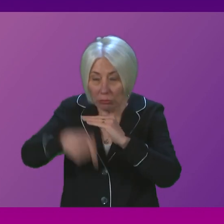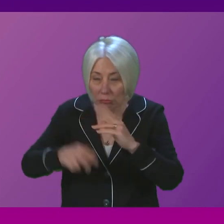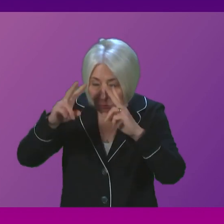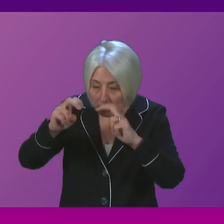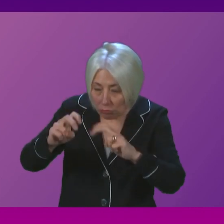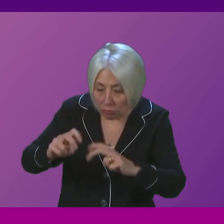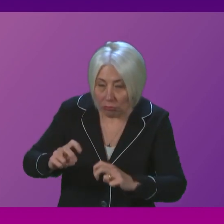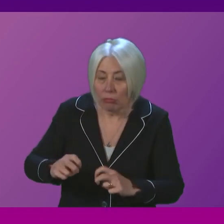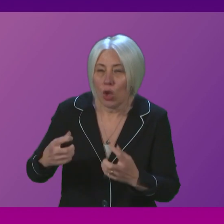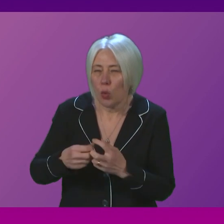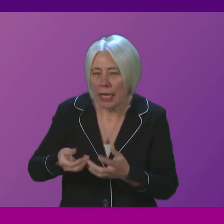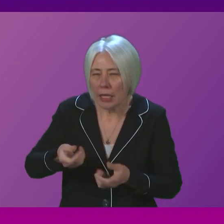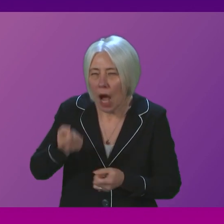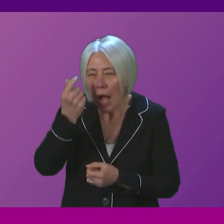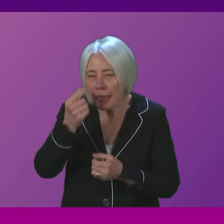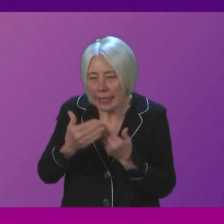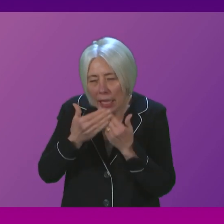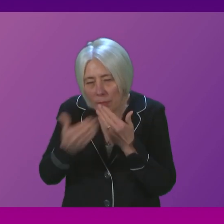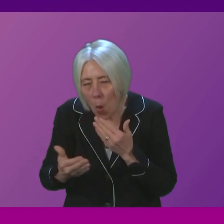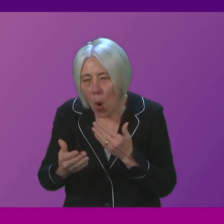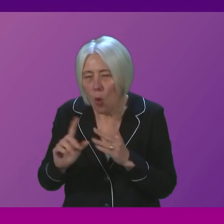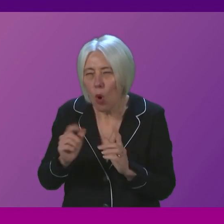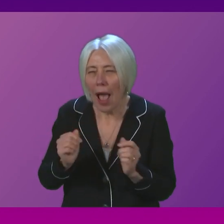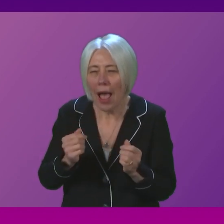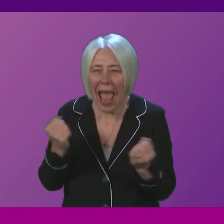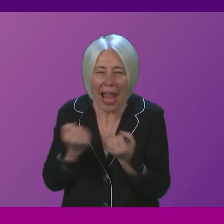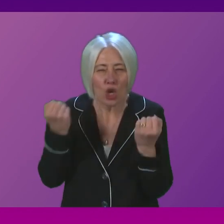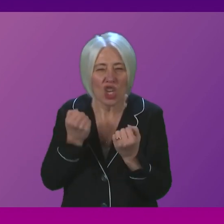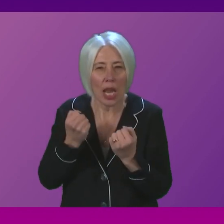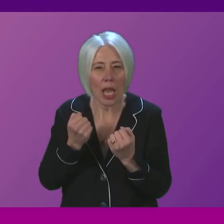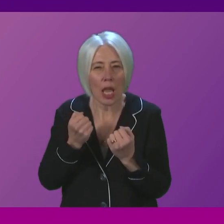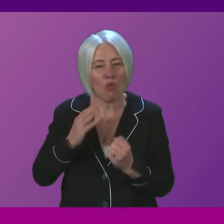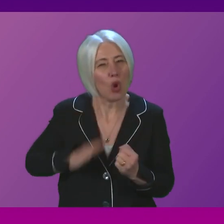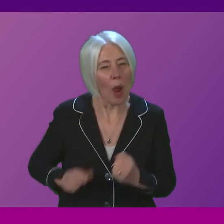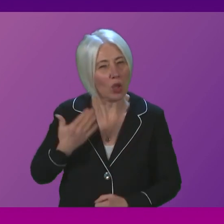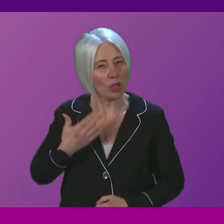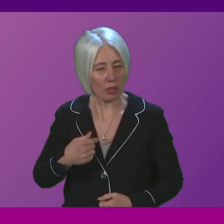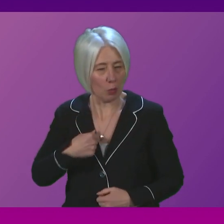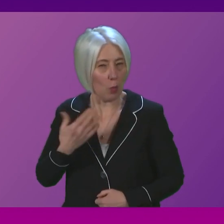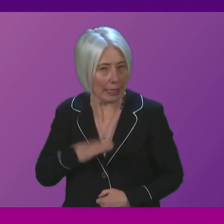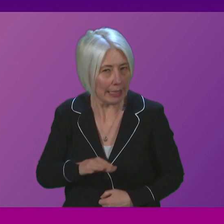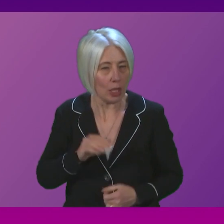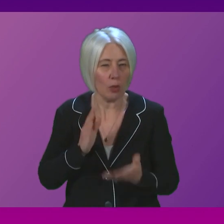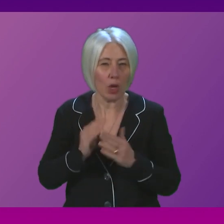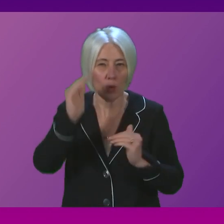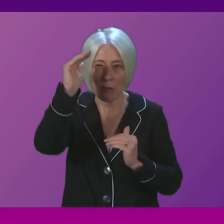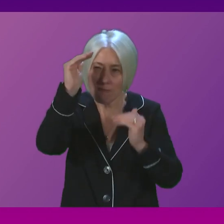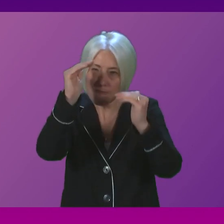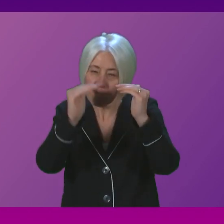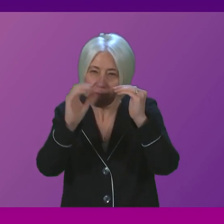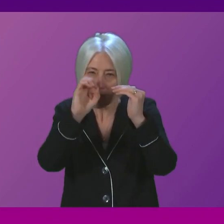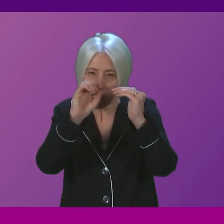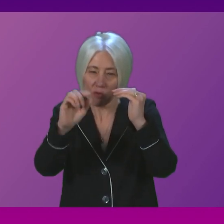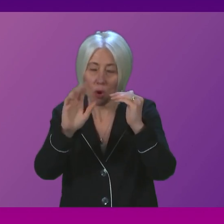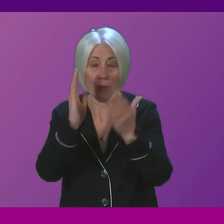work to better understand our energy requirements as we transition to net zero ensuring an approach that supports and protects our